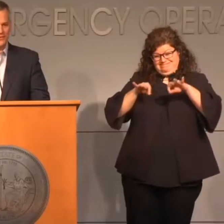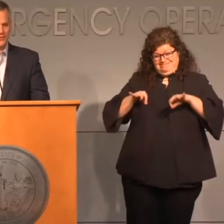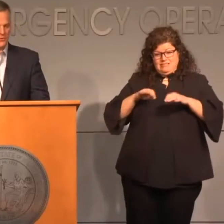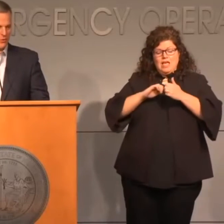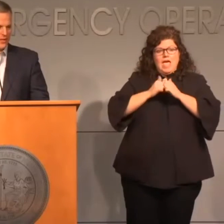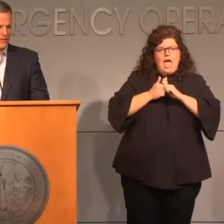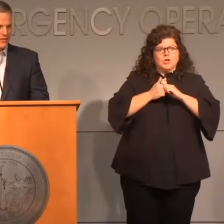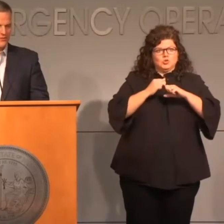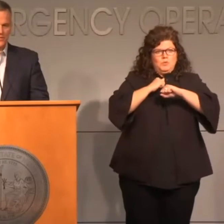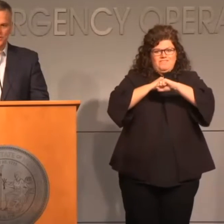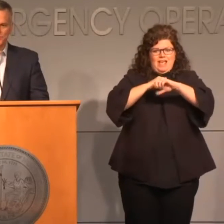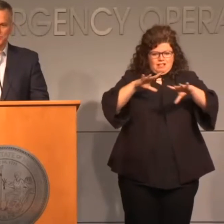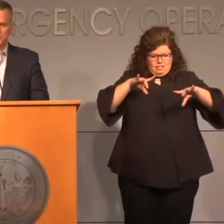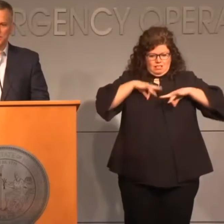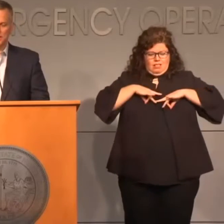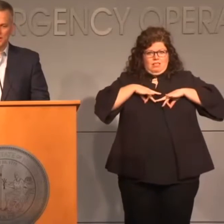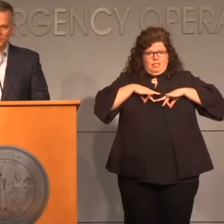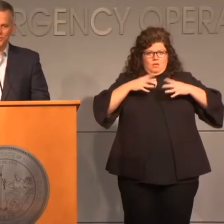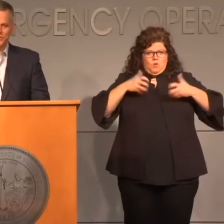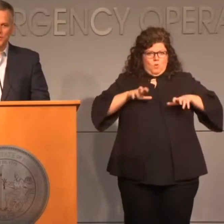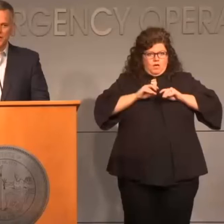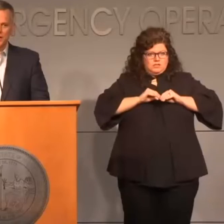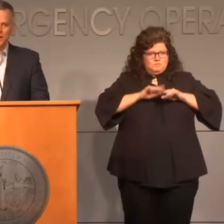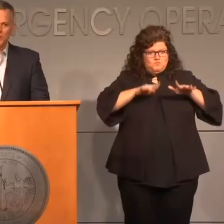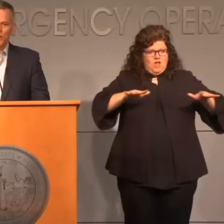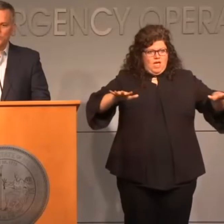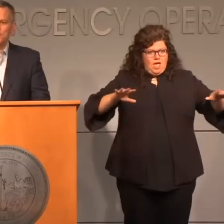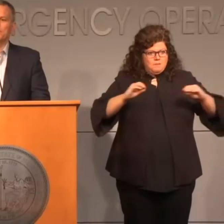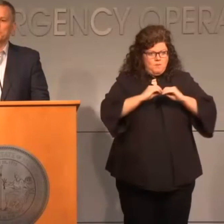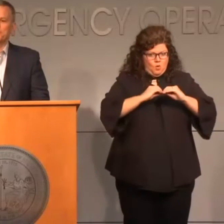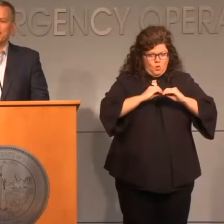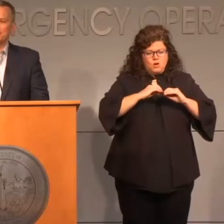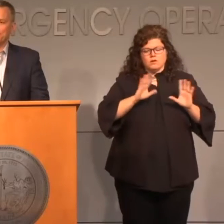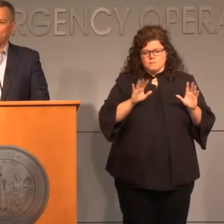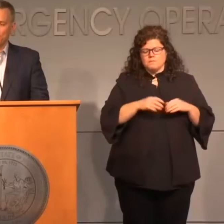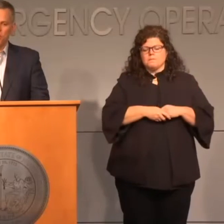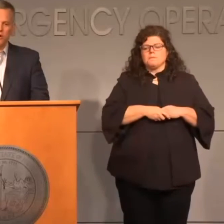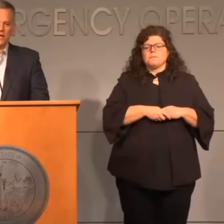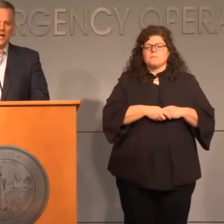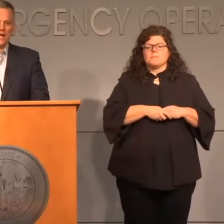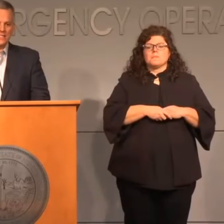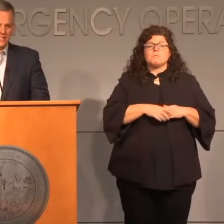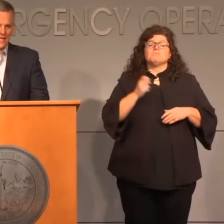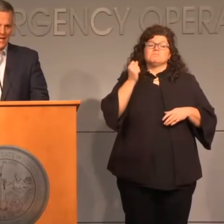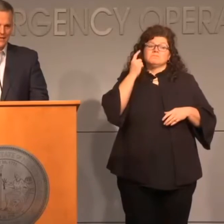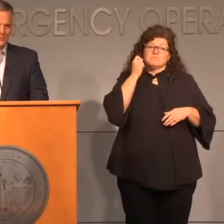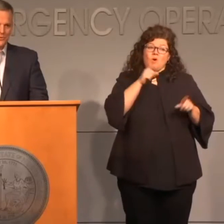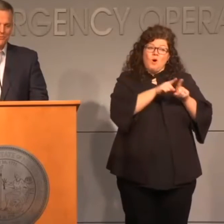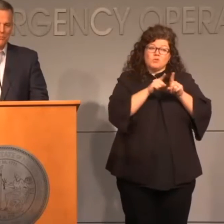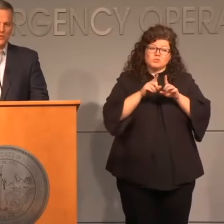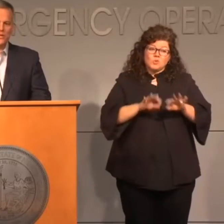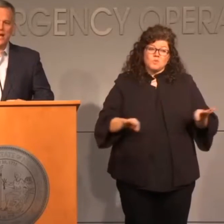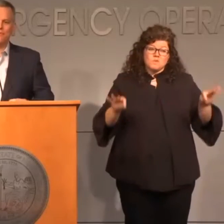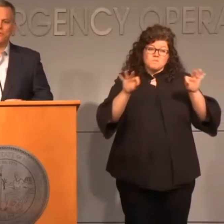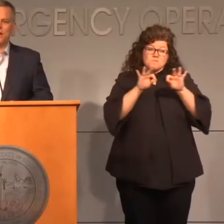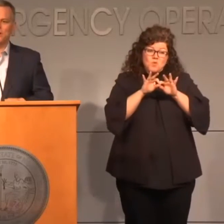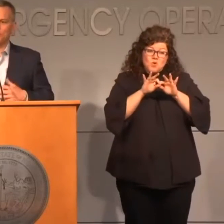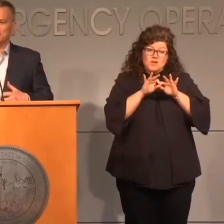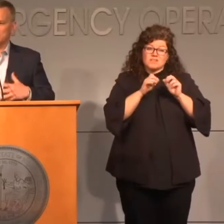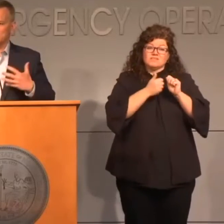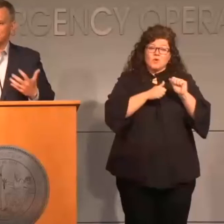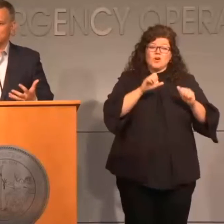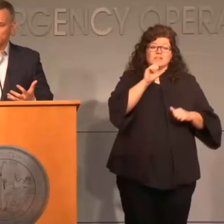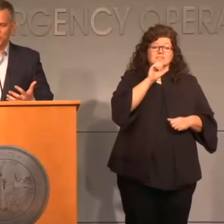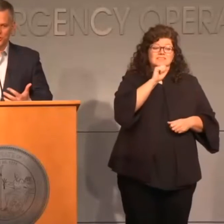to prevent the spread of this illness. We also have to prevent fraud and scams because whenever